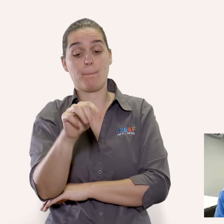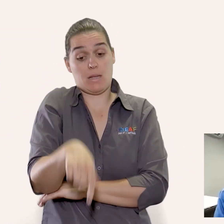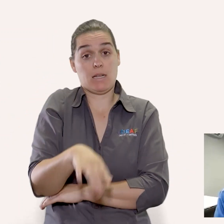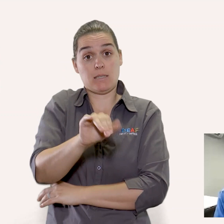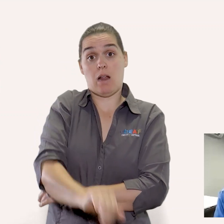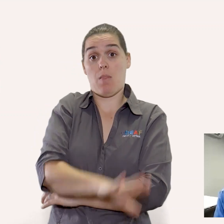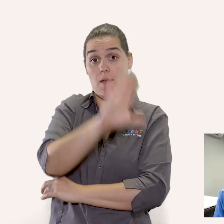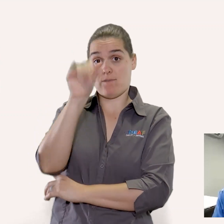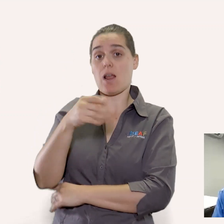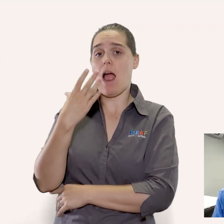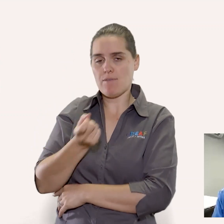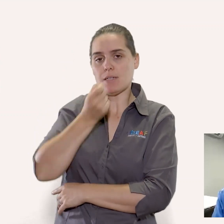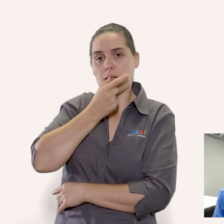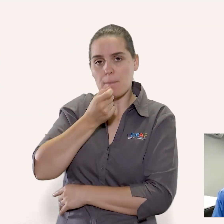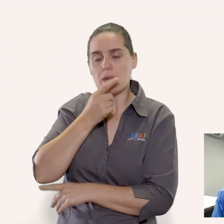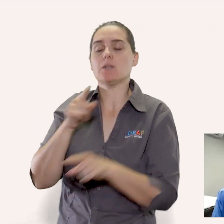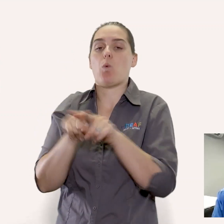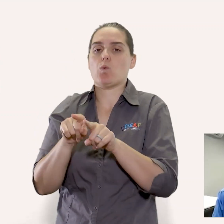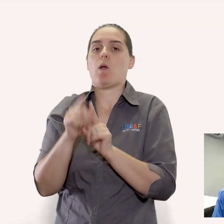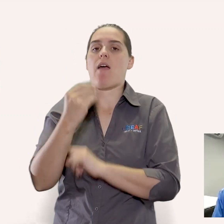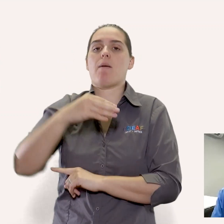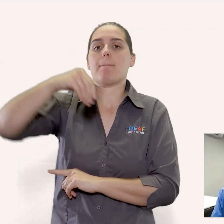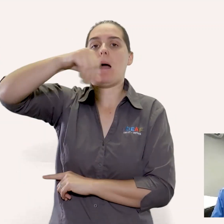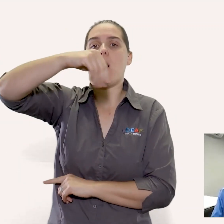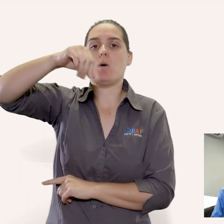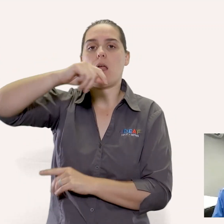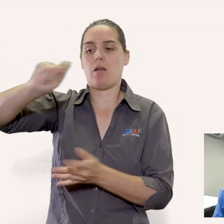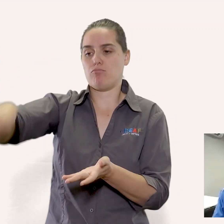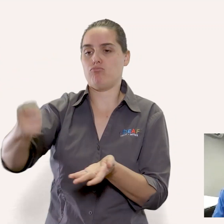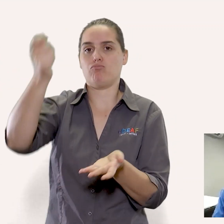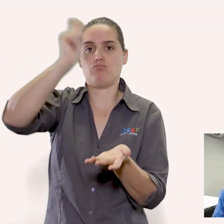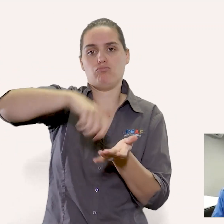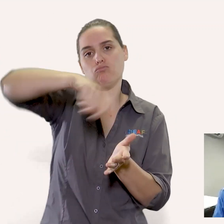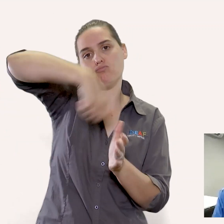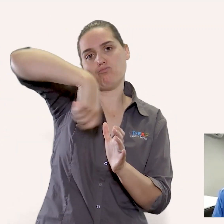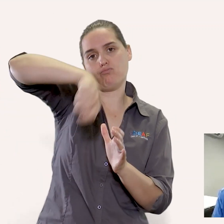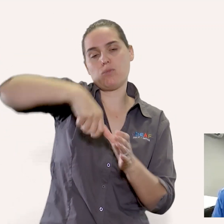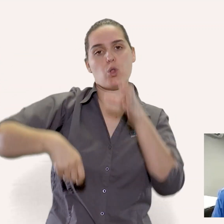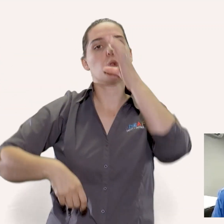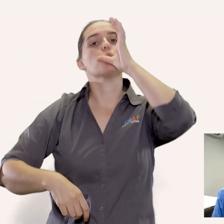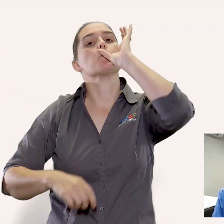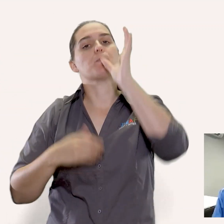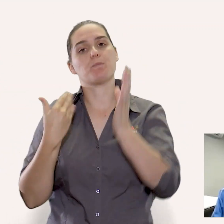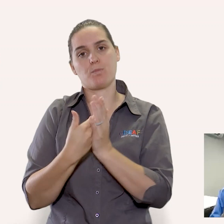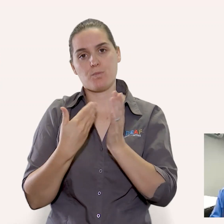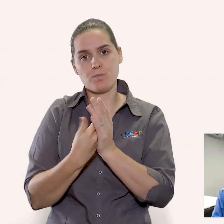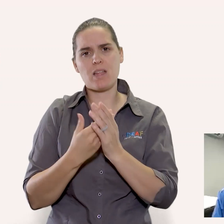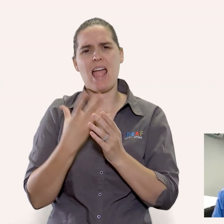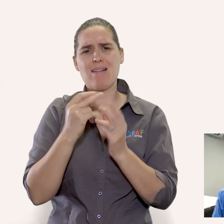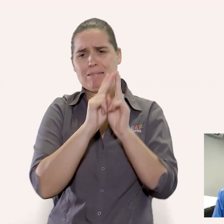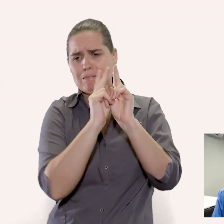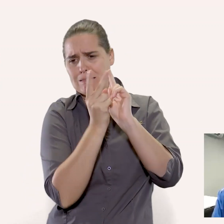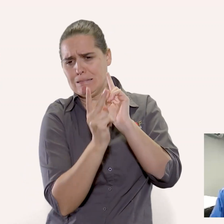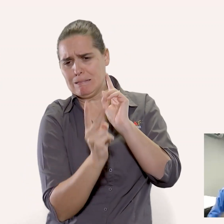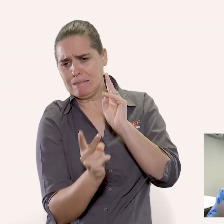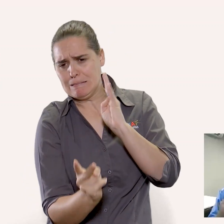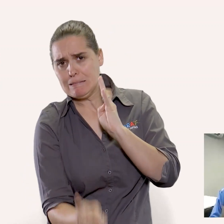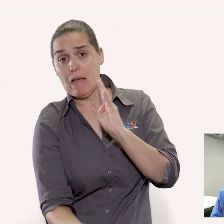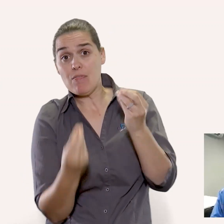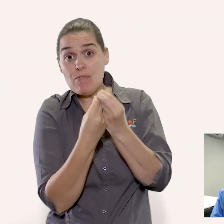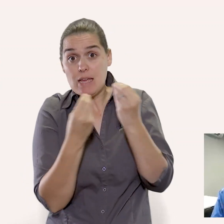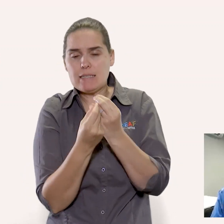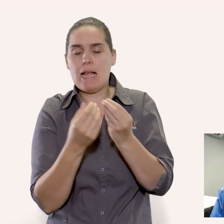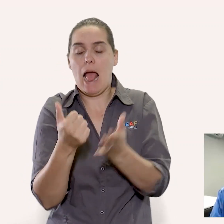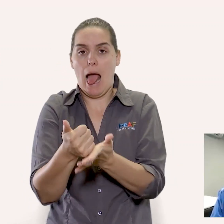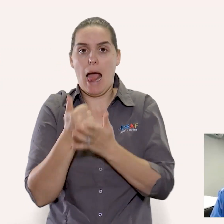capsules and powders they're very accessible colostrum contains immunoglobulins contains lactoferrin contains something